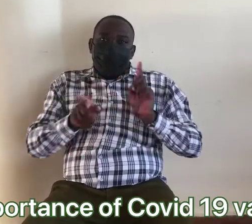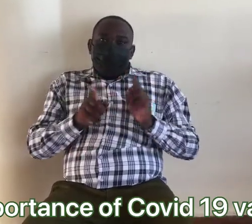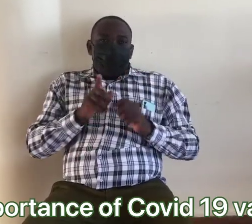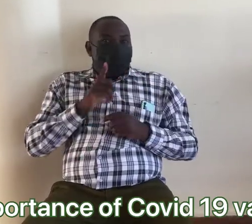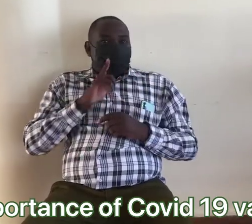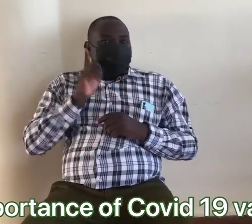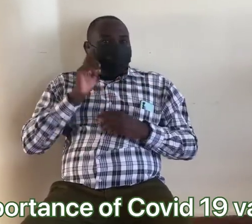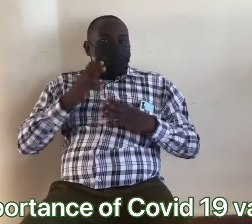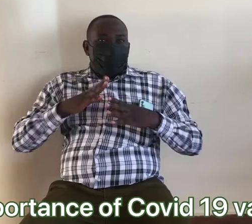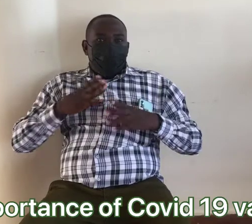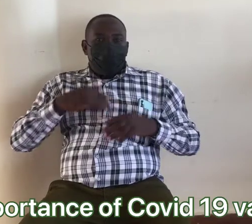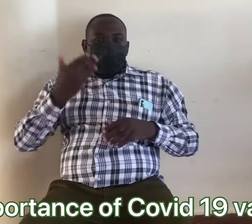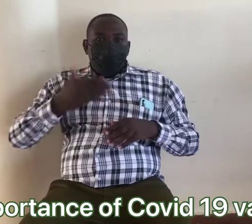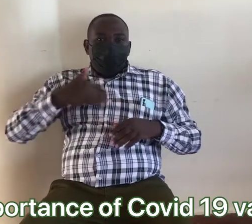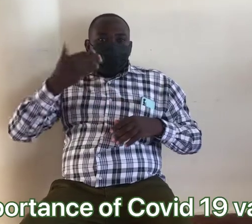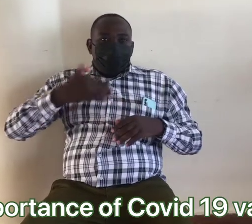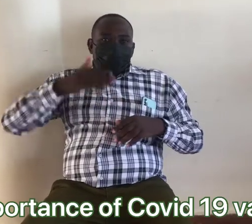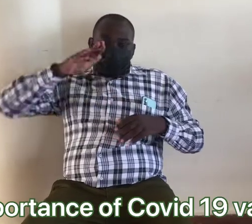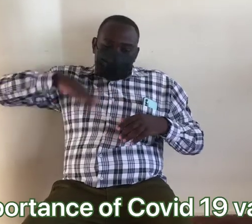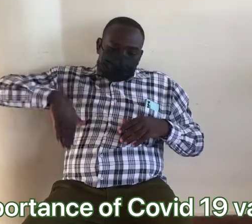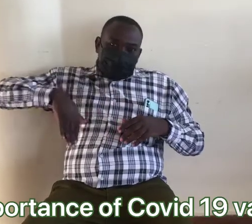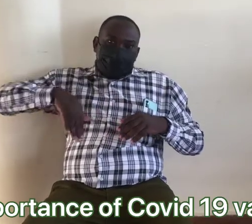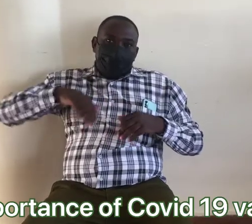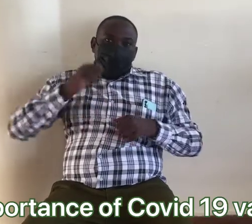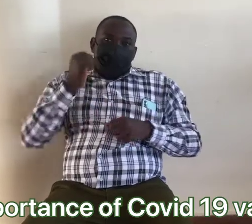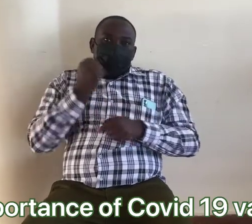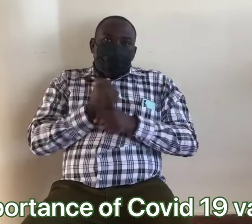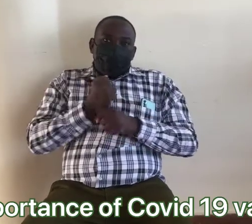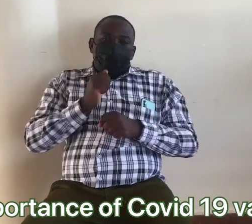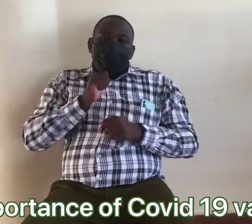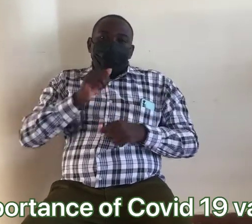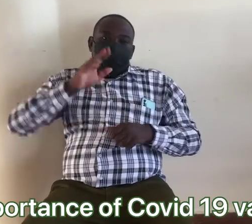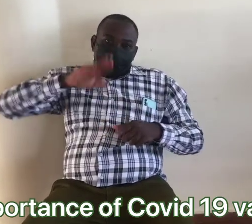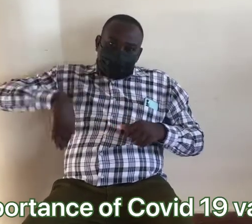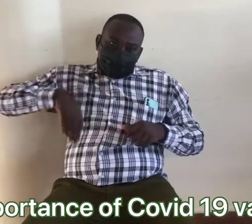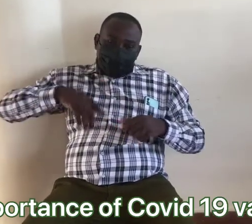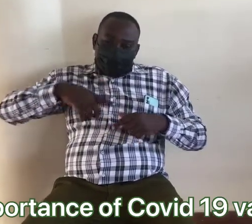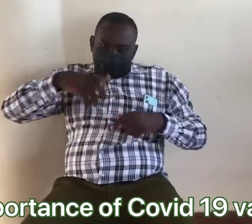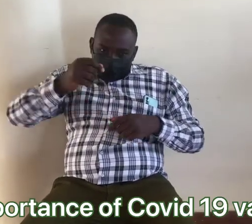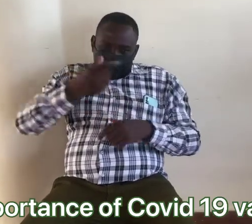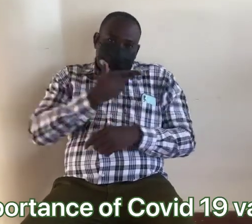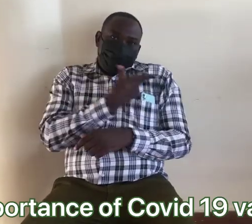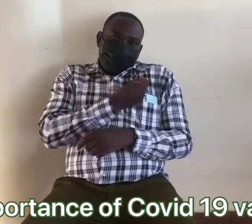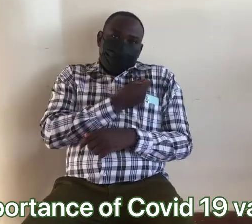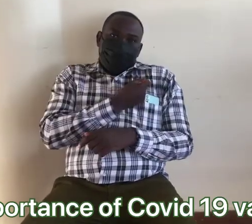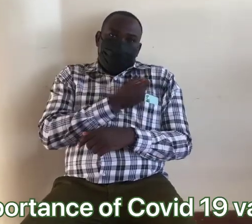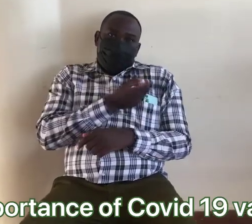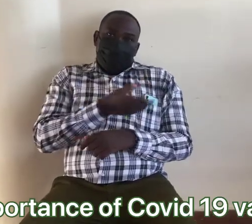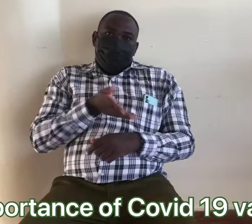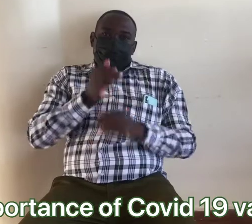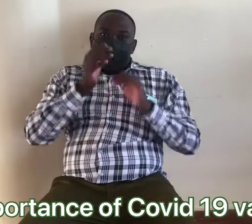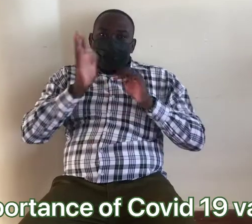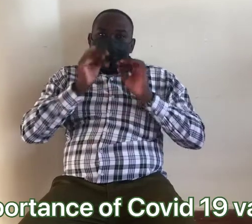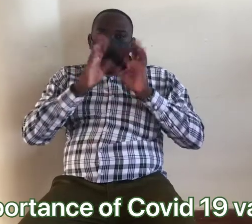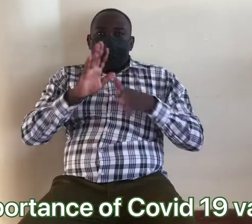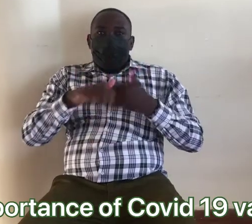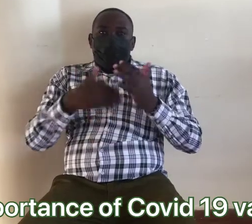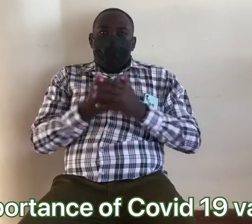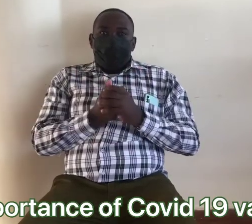vaccinated. But people, many people, deaf people are always late, always late to